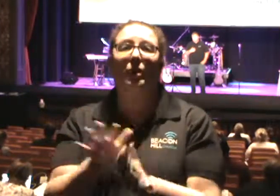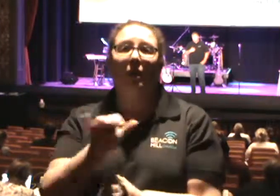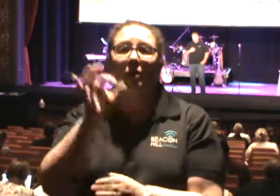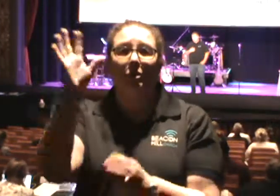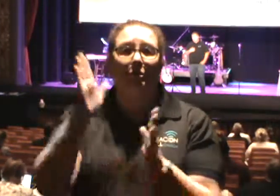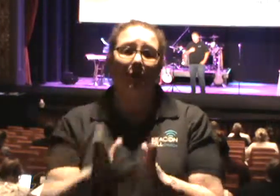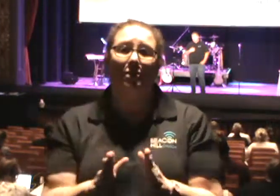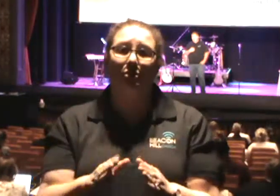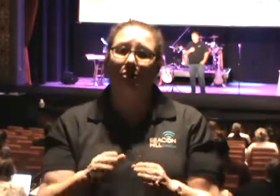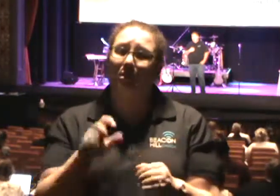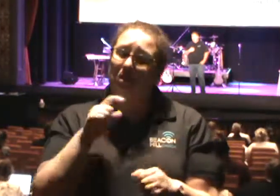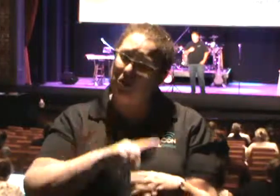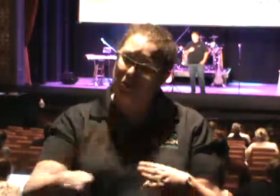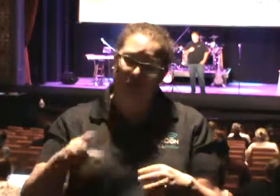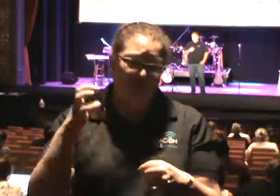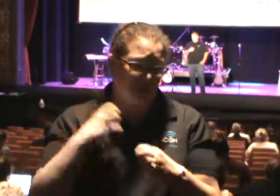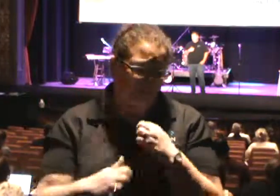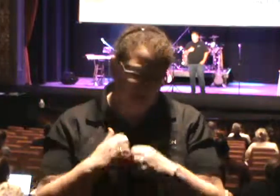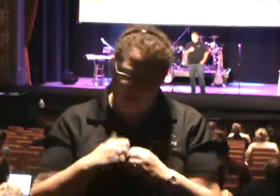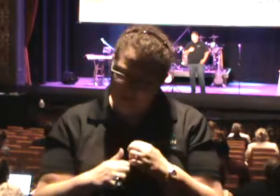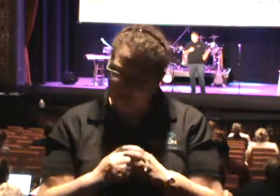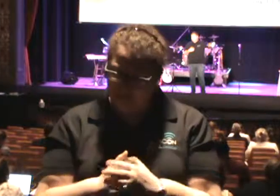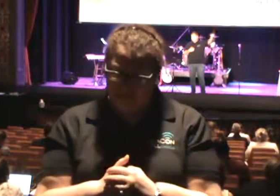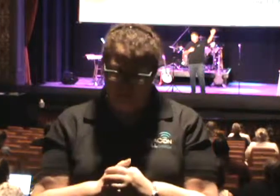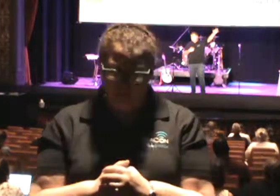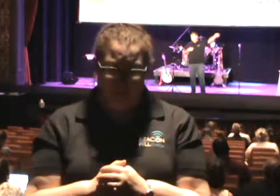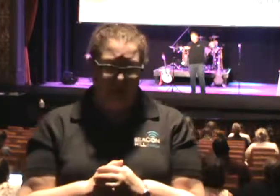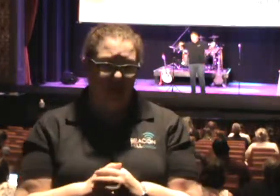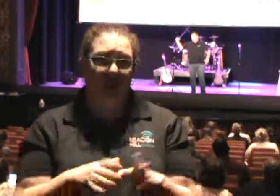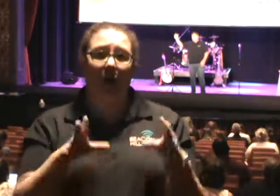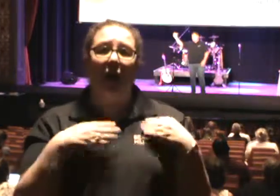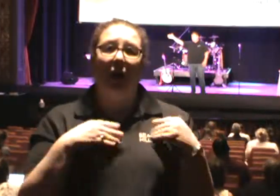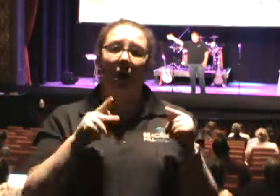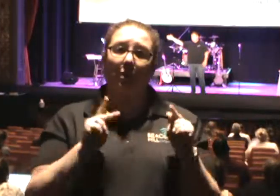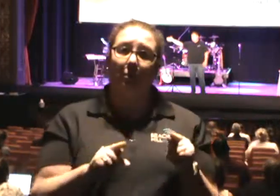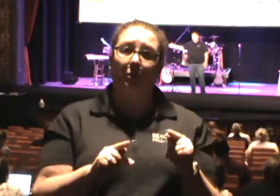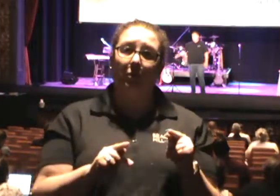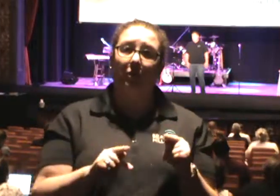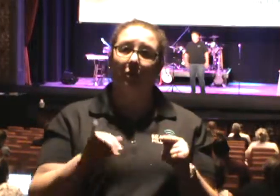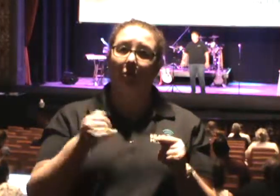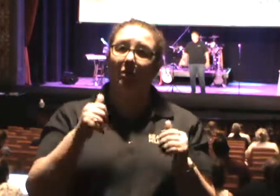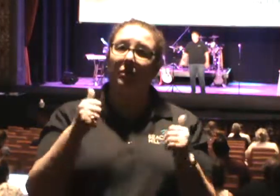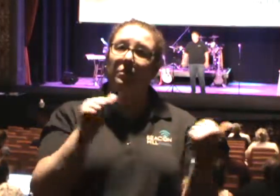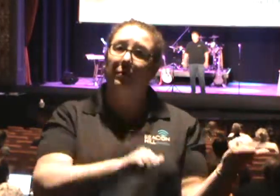It's been a tough week. I'm not going to lie. We had someone that we just baptized to die.